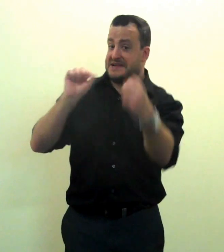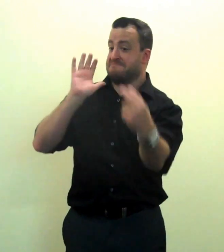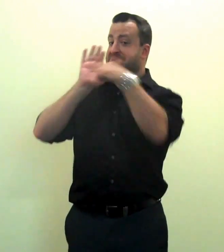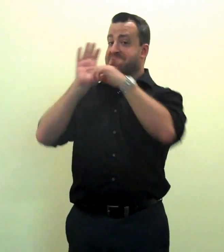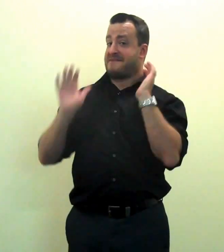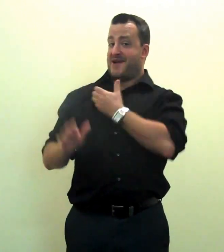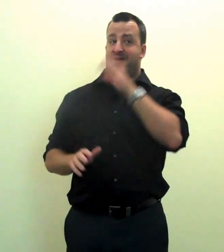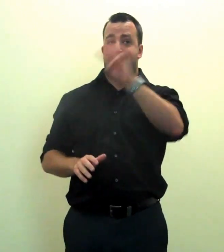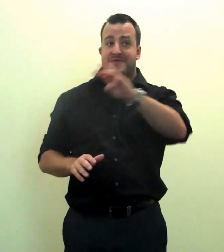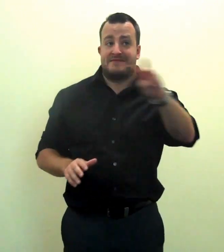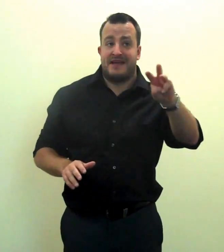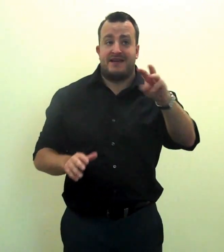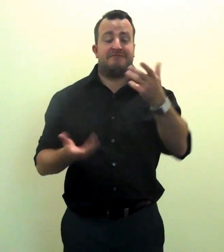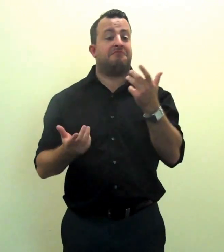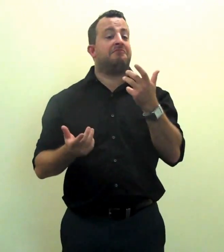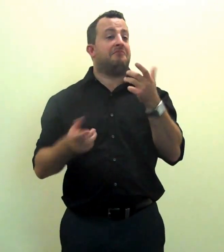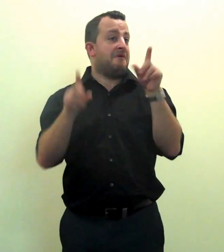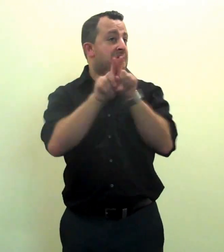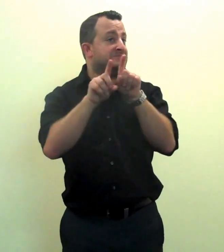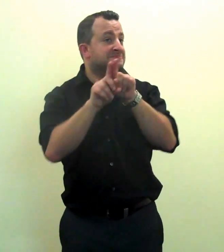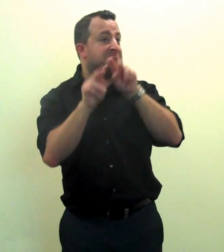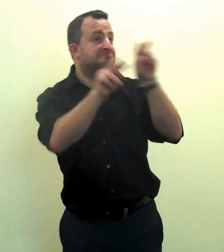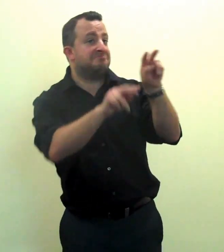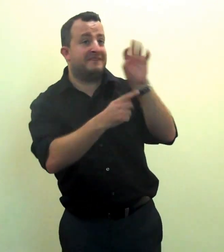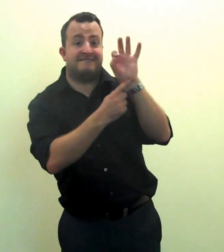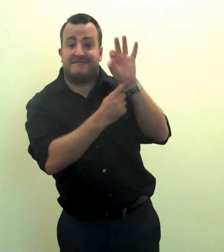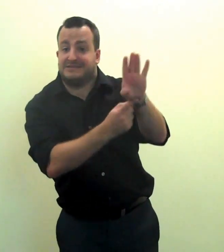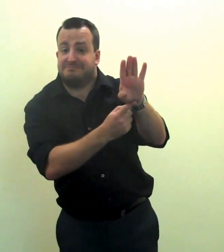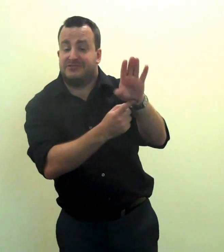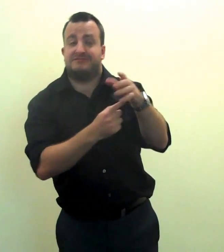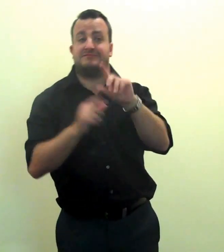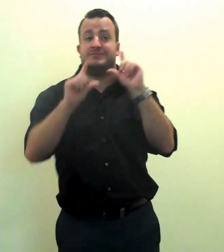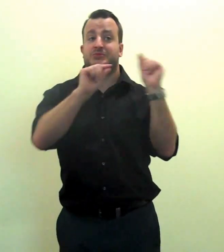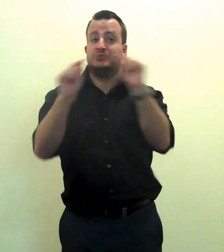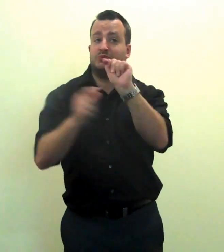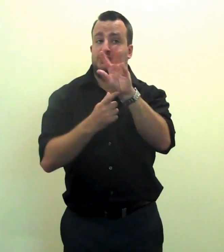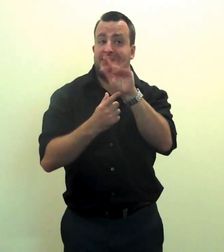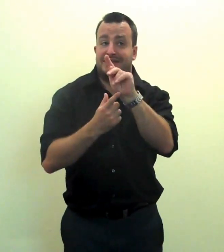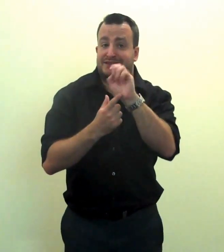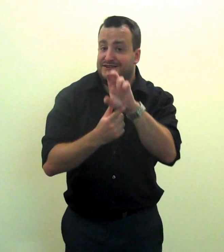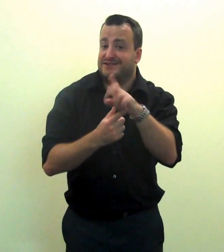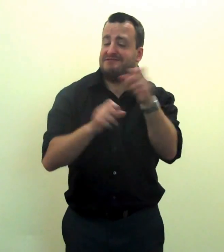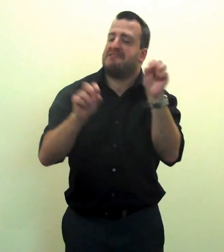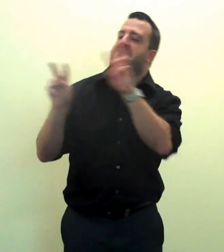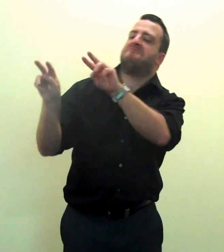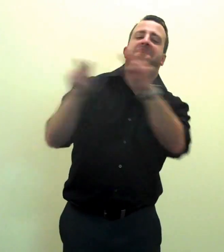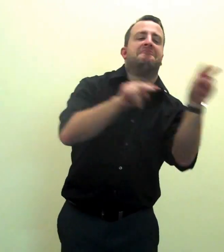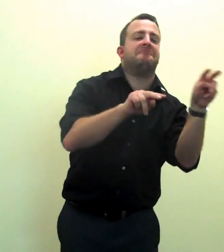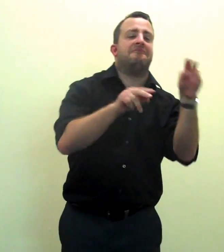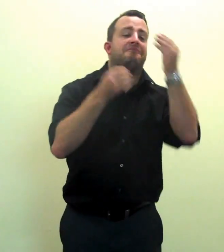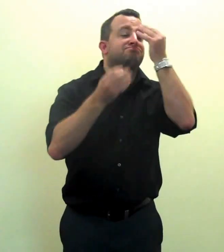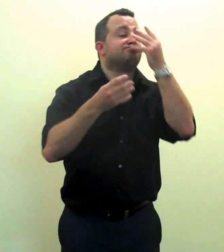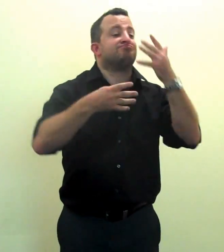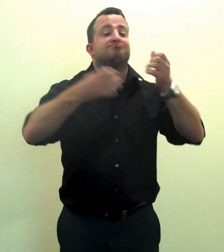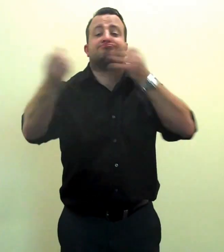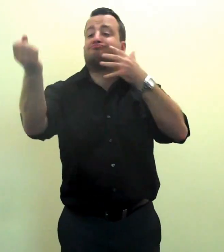Don't forget to check out our website for more information. We're also always posting information on our Facebook